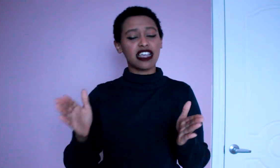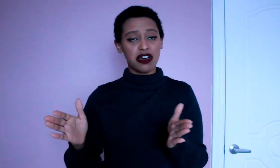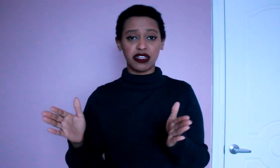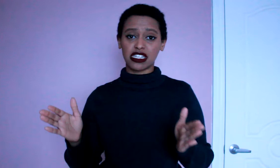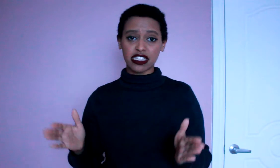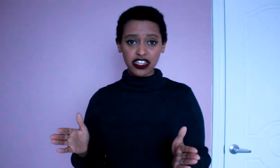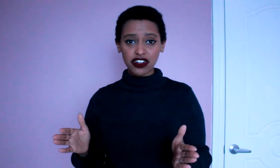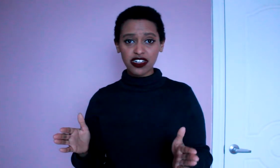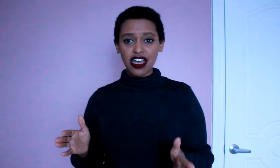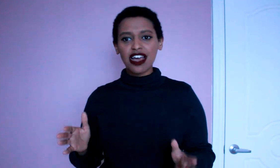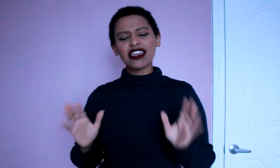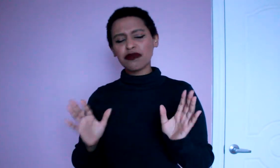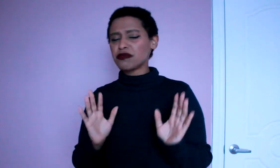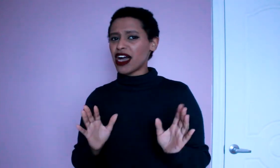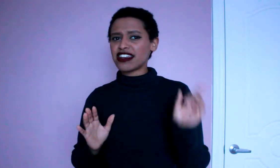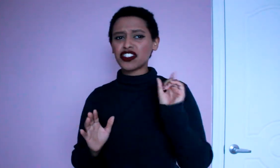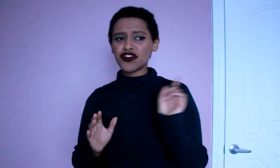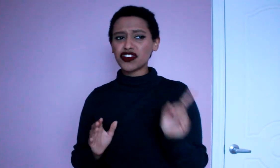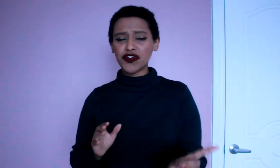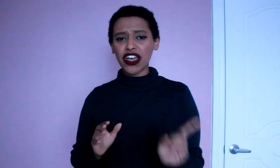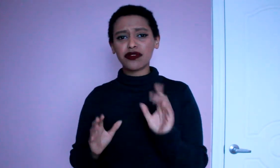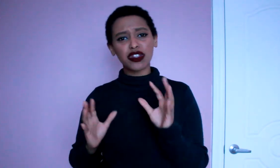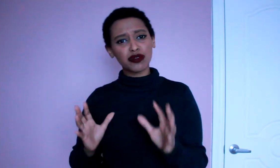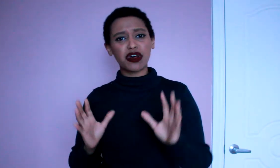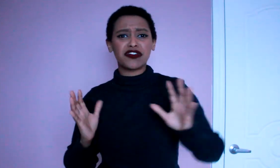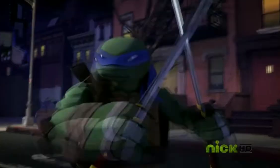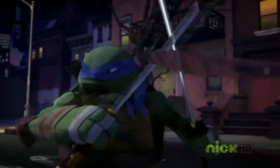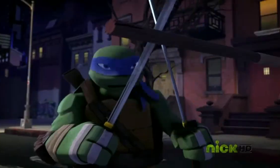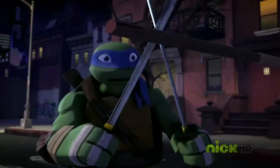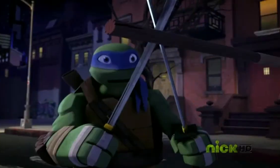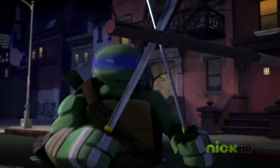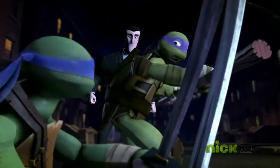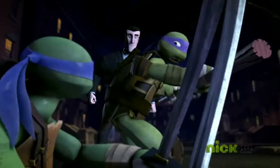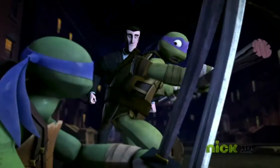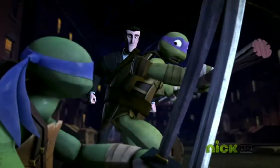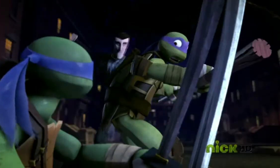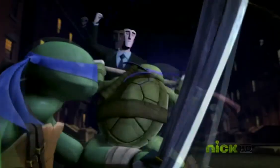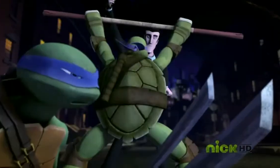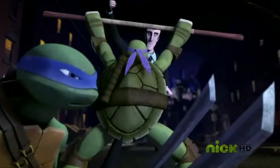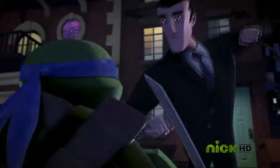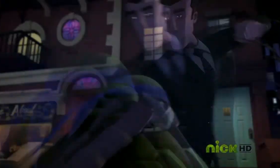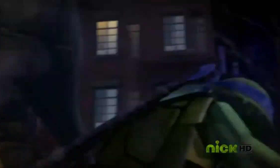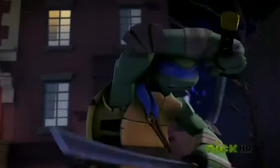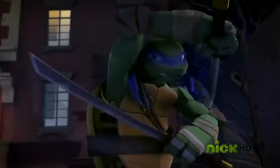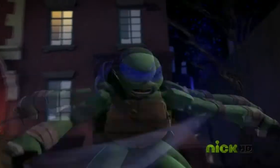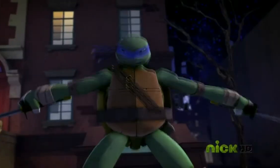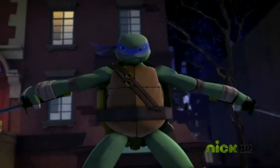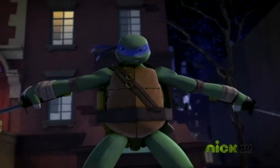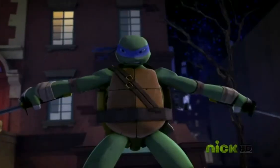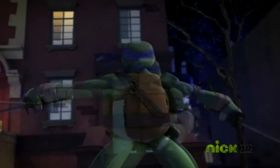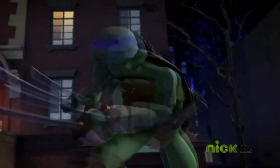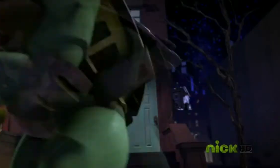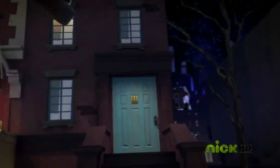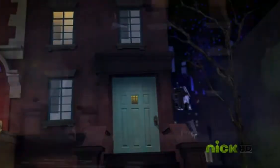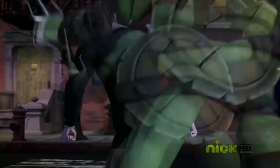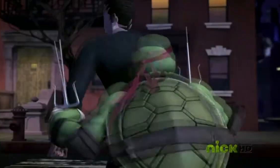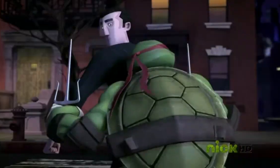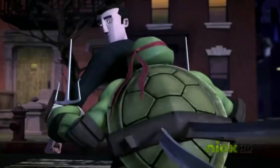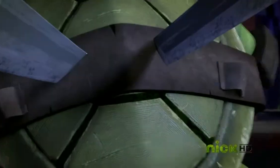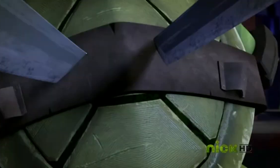come as a leader keep in mind his first fight with his brothers against the crane their first fight to topside he actually stabbed wrath in the